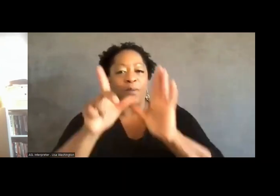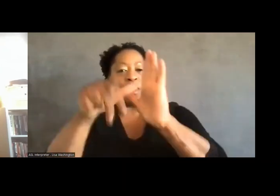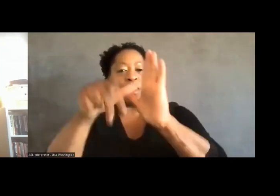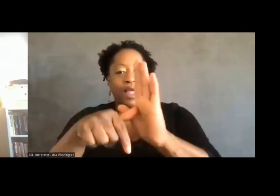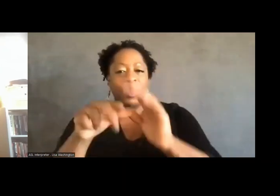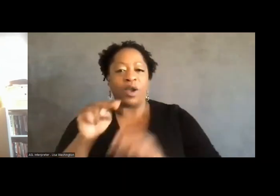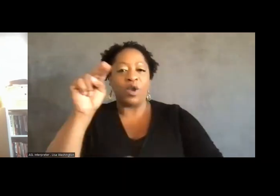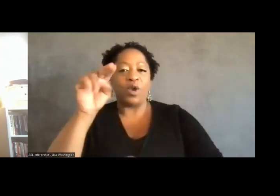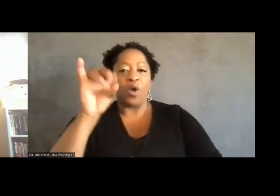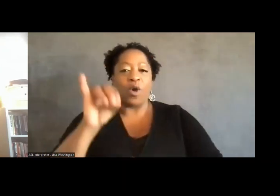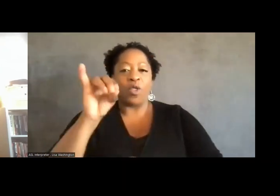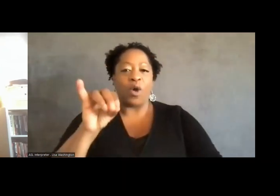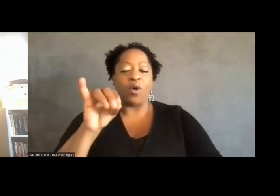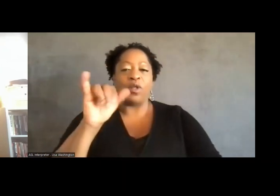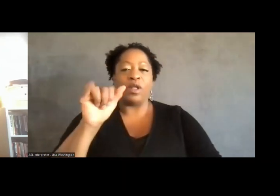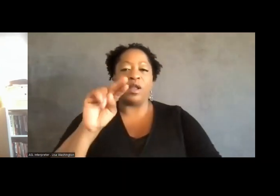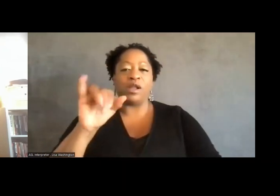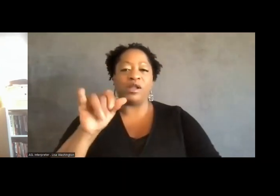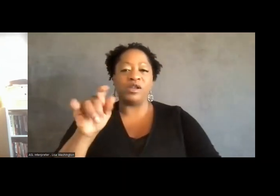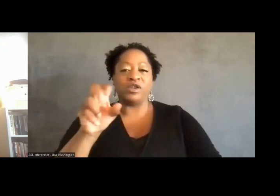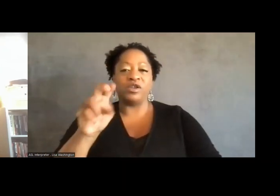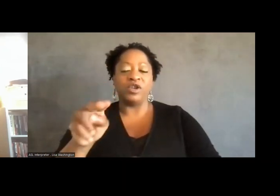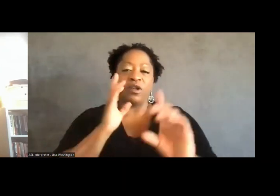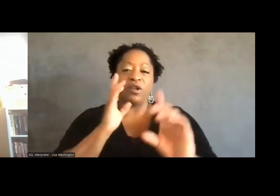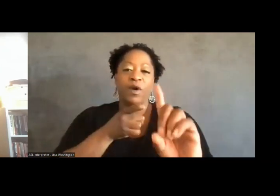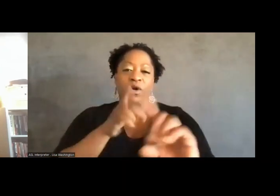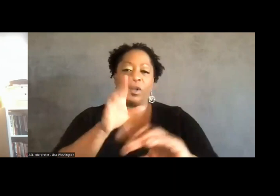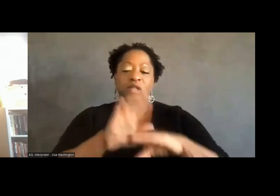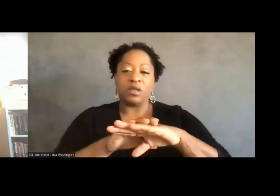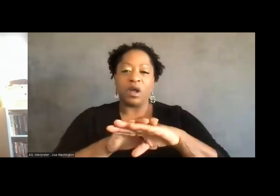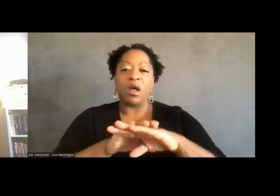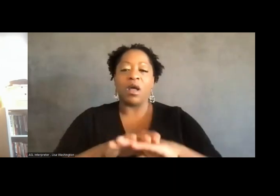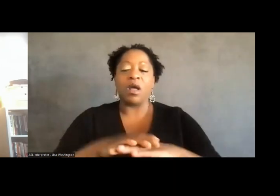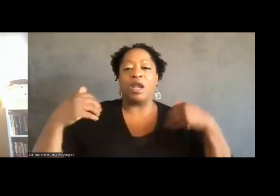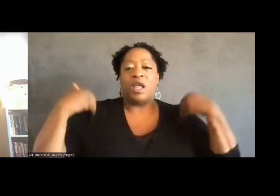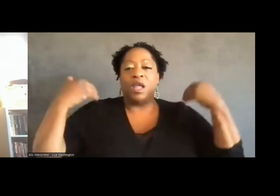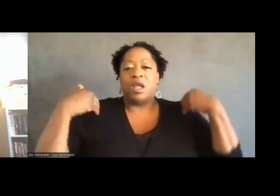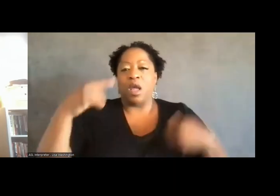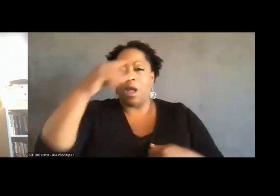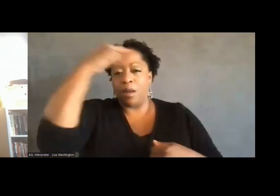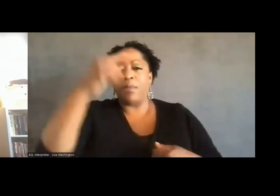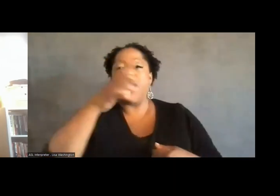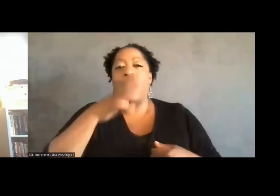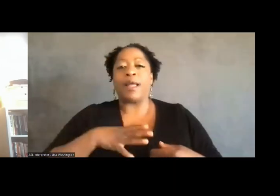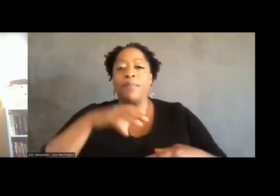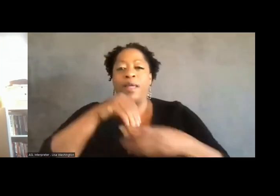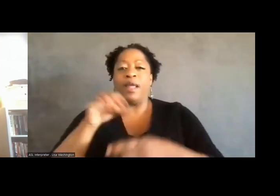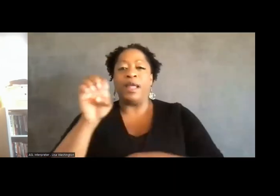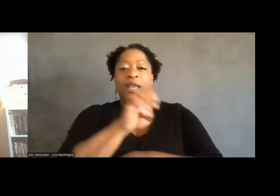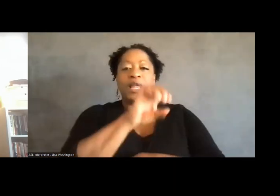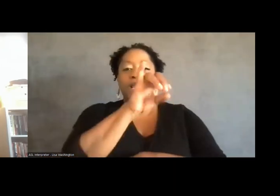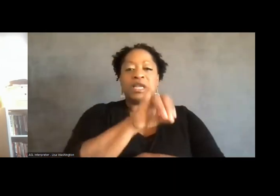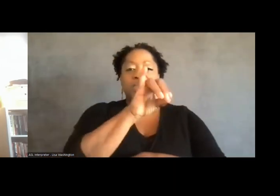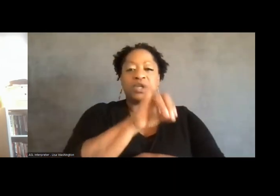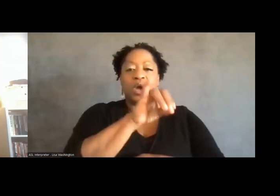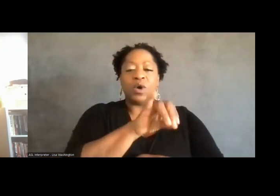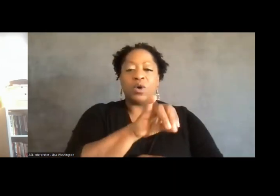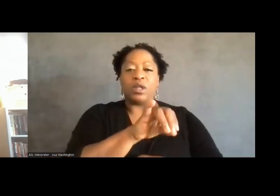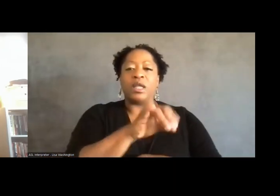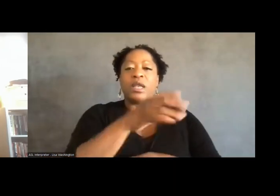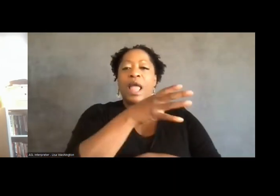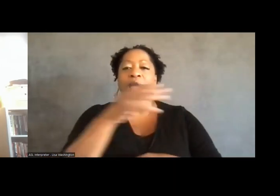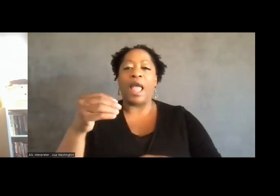Oakland injunction primarily targeted young Black men and the East Oakland injunction primarily targeted young Latino men.